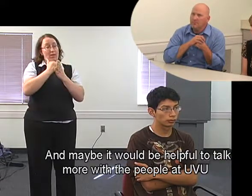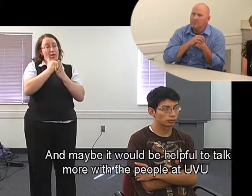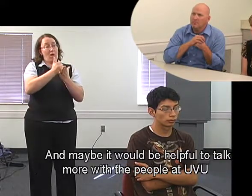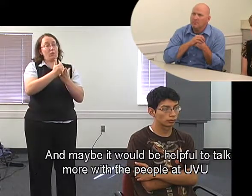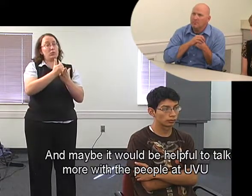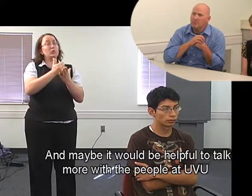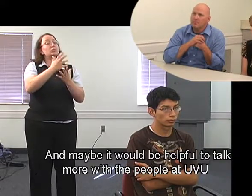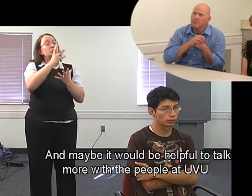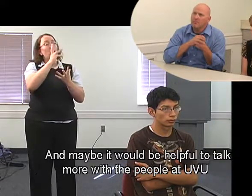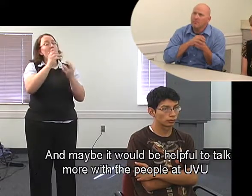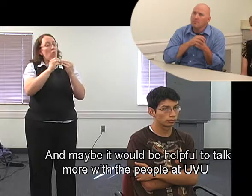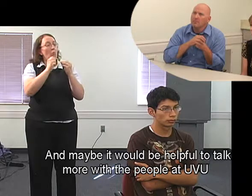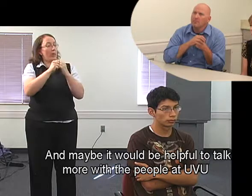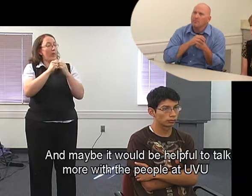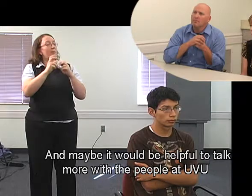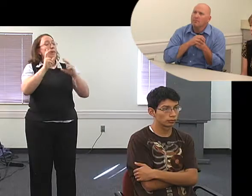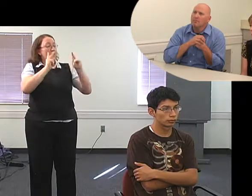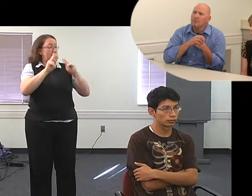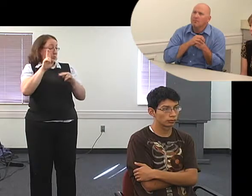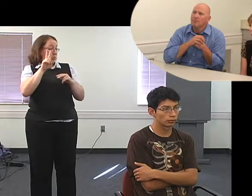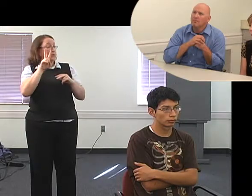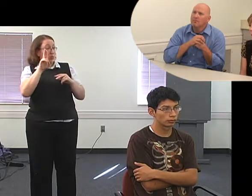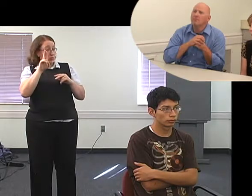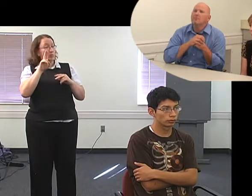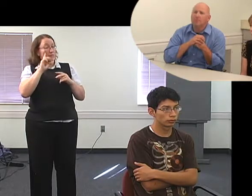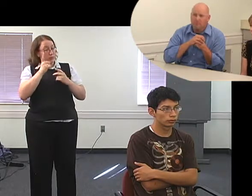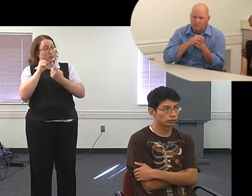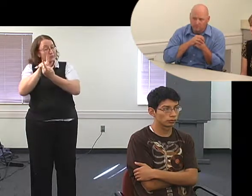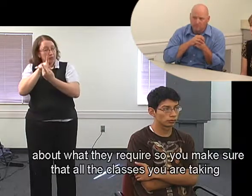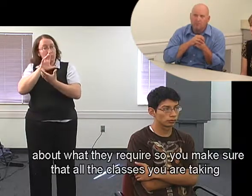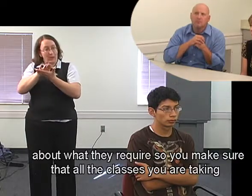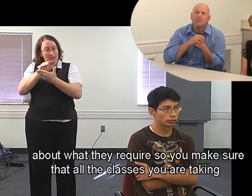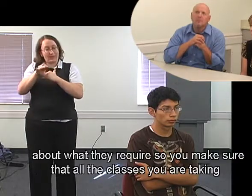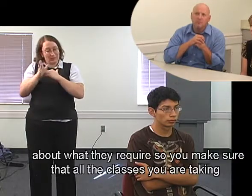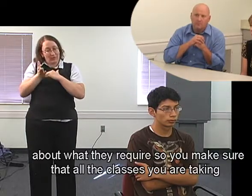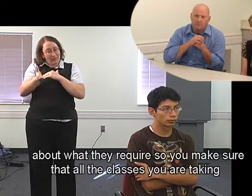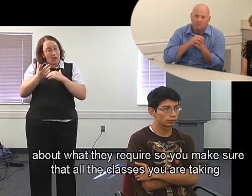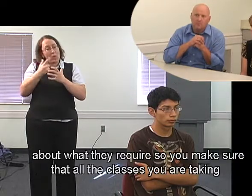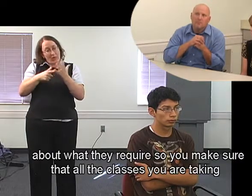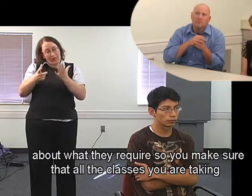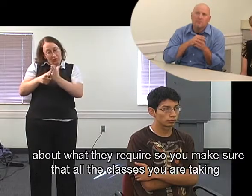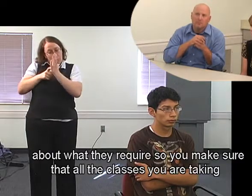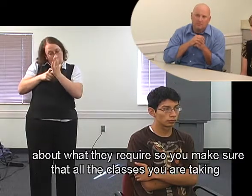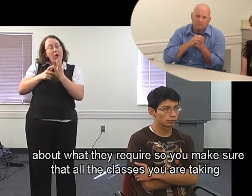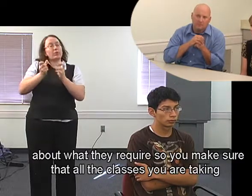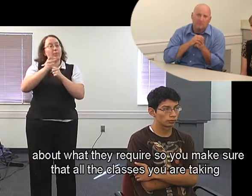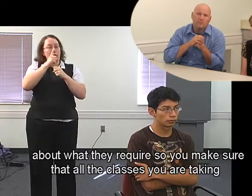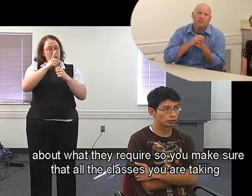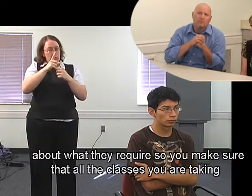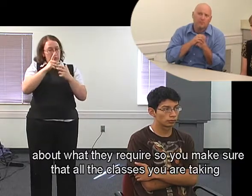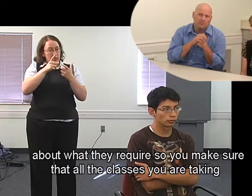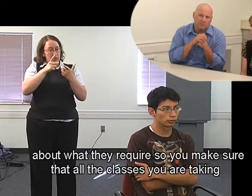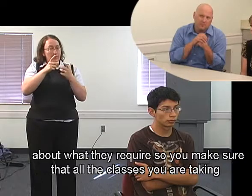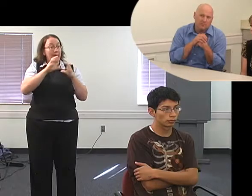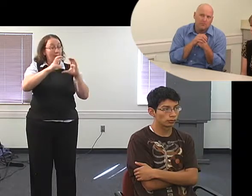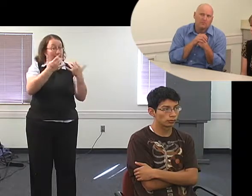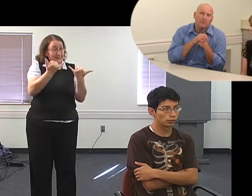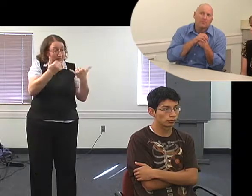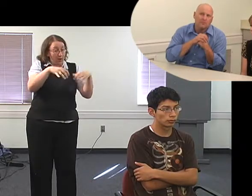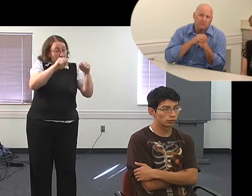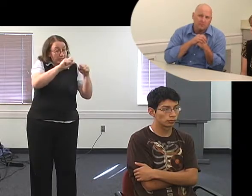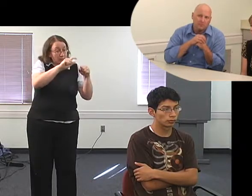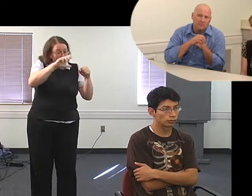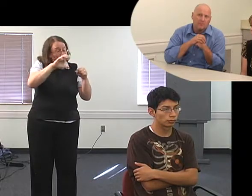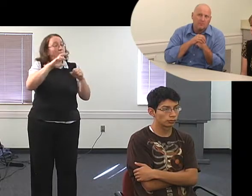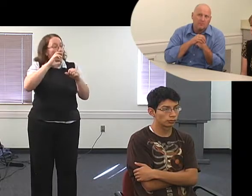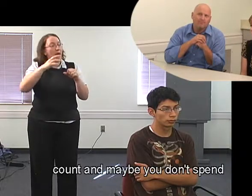talk more with the people at UVU about what they require so you make sure all the classes that you're taking